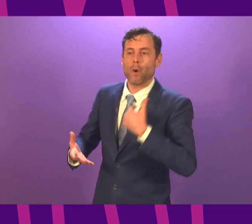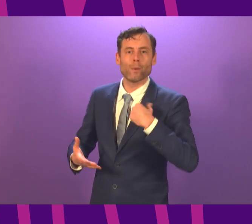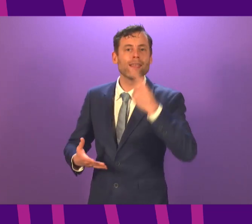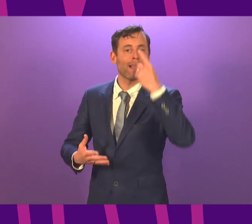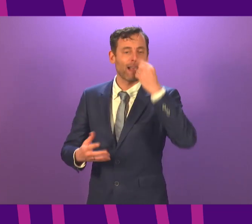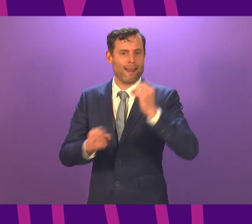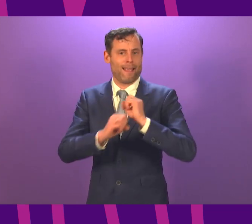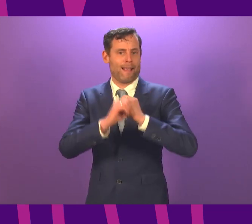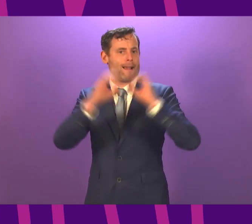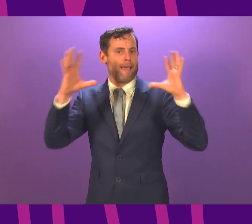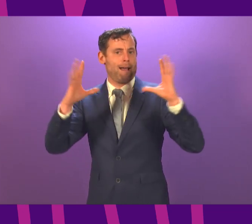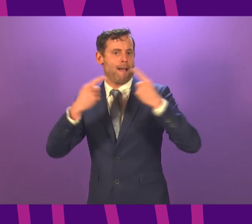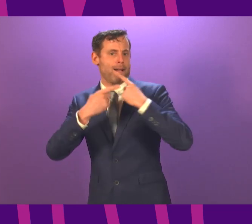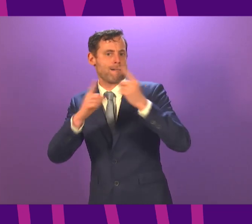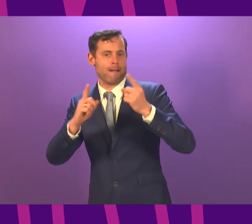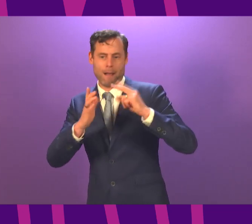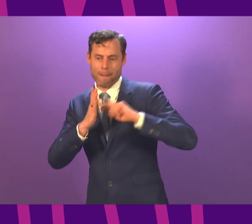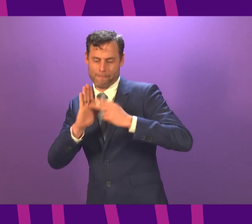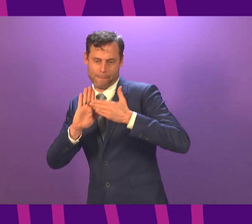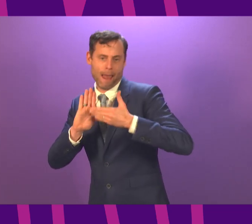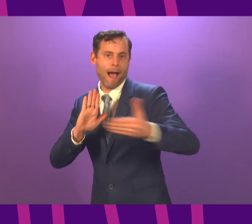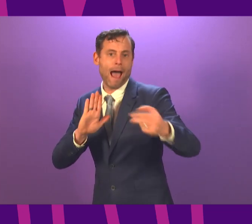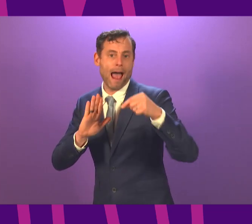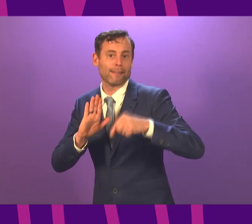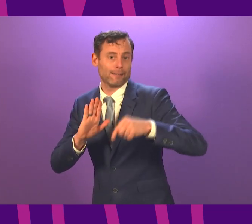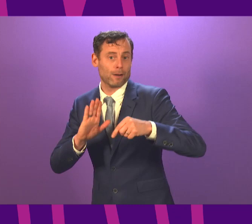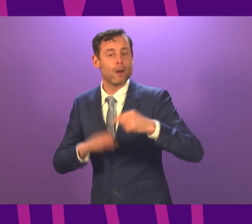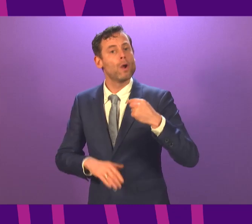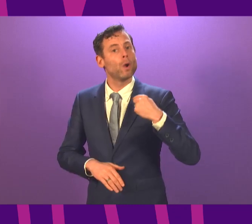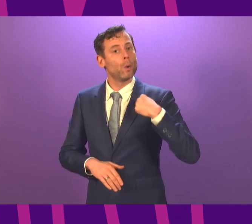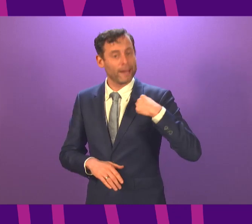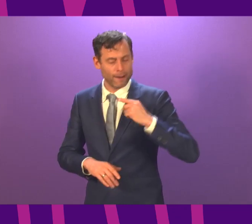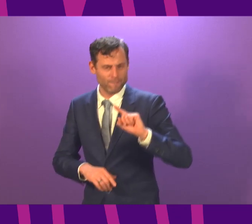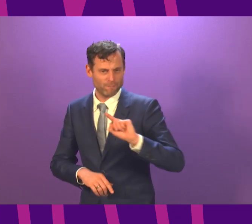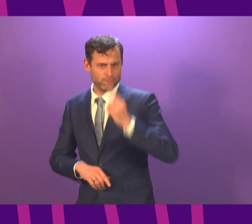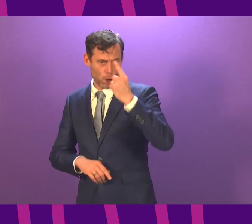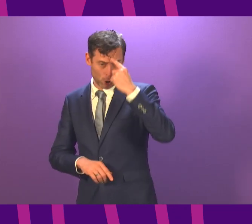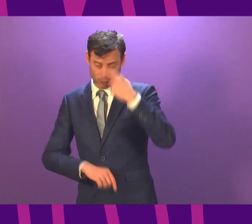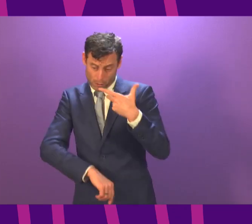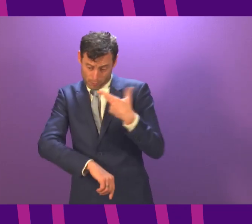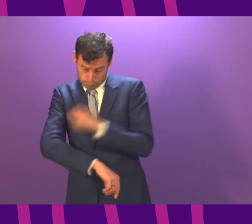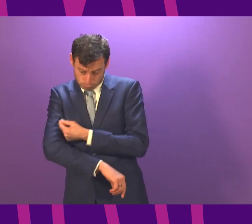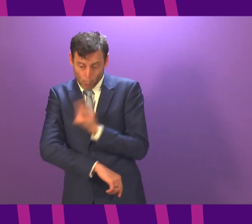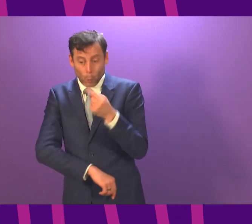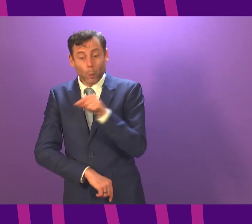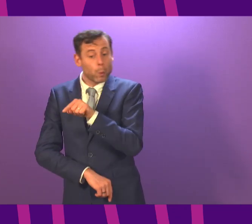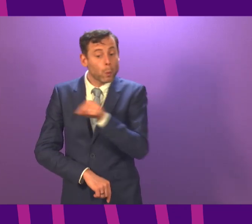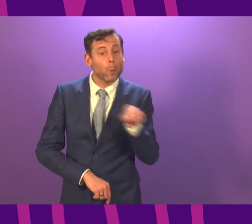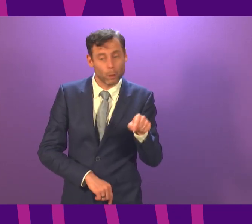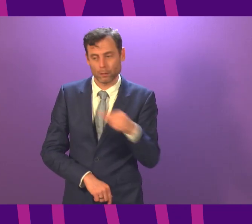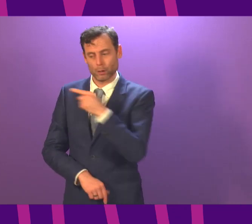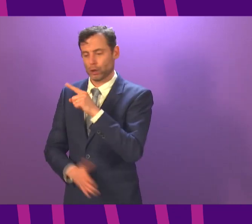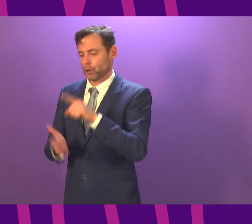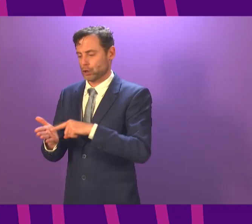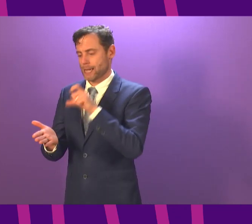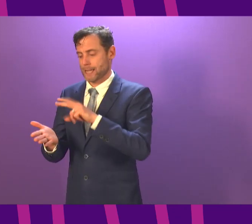to the public as well. are following the clinical priority list of the JCVI which is important to do because that is based on the people most